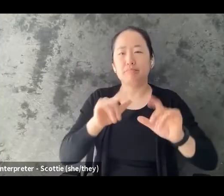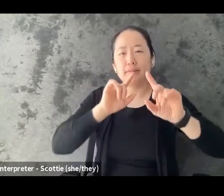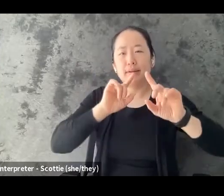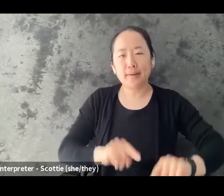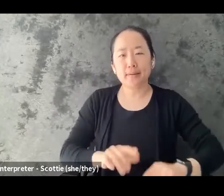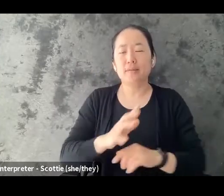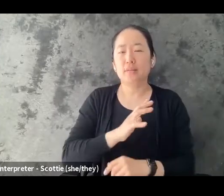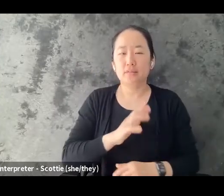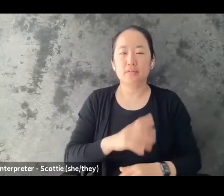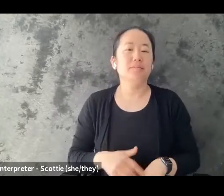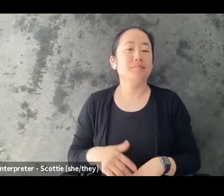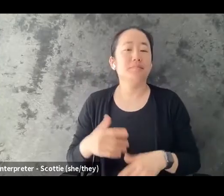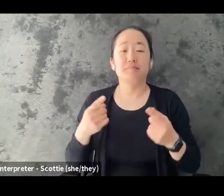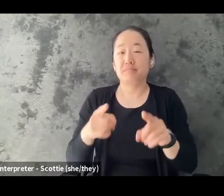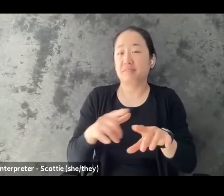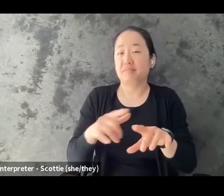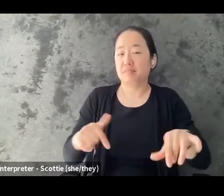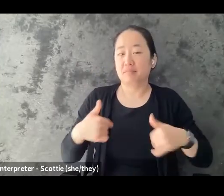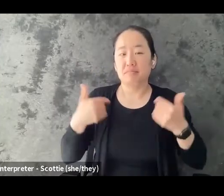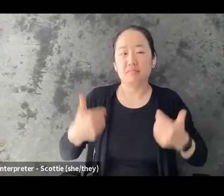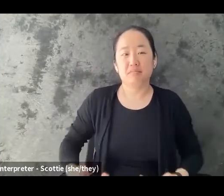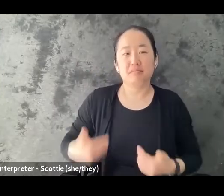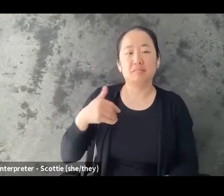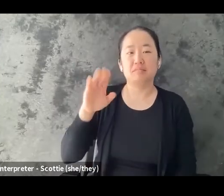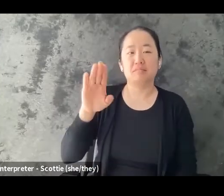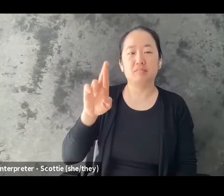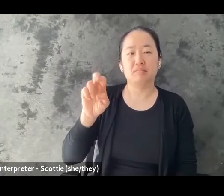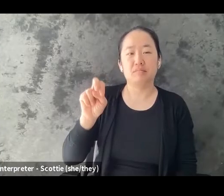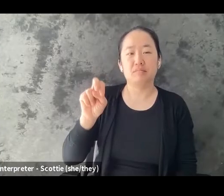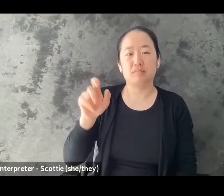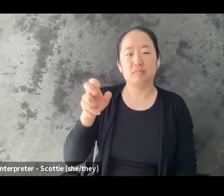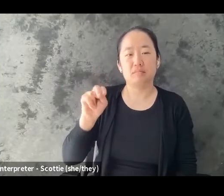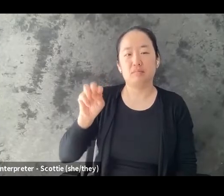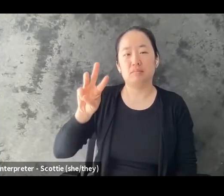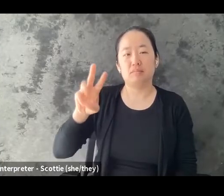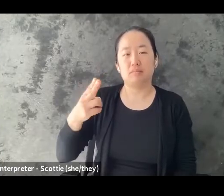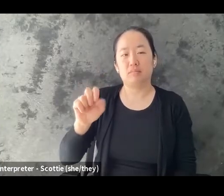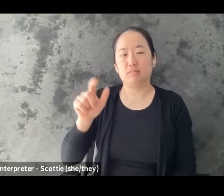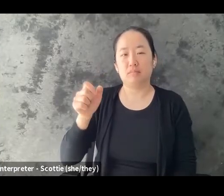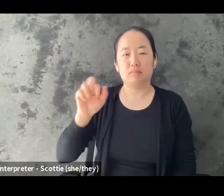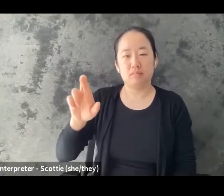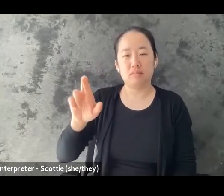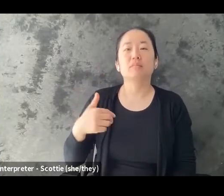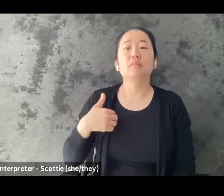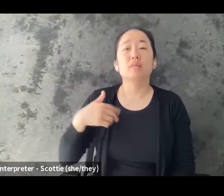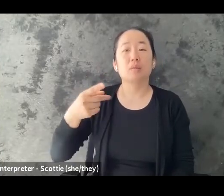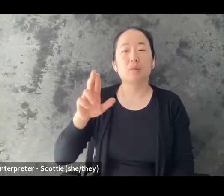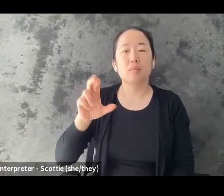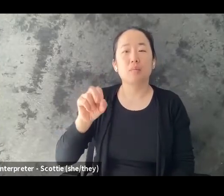I'll introduce myself. My name is Brennison Wheeler. I use she, her pronouns, and I am the education, the community education, and